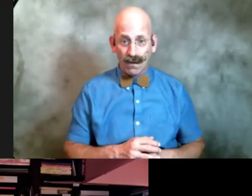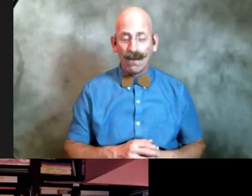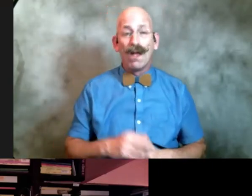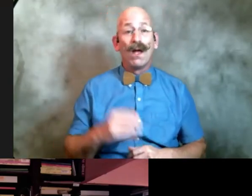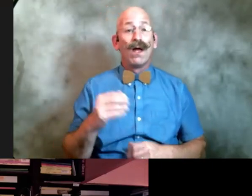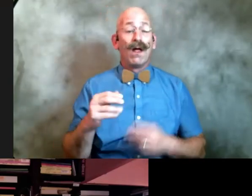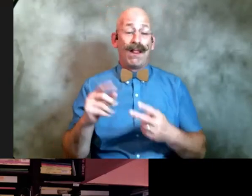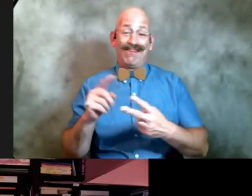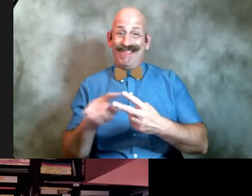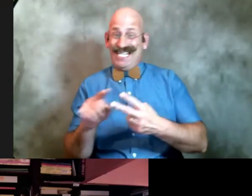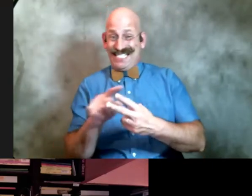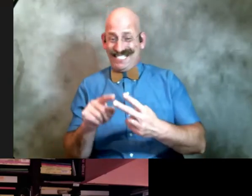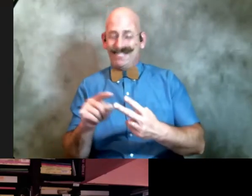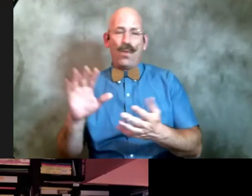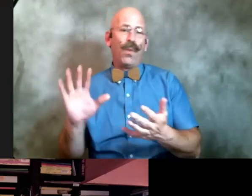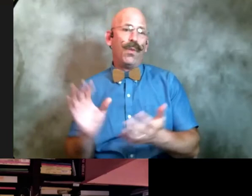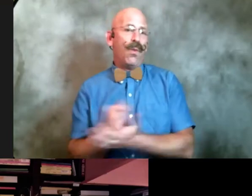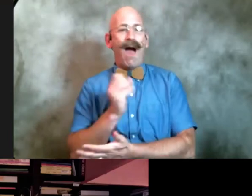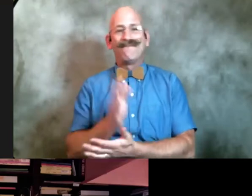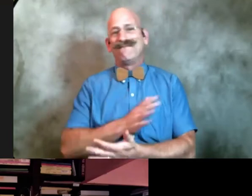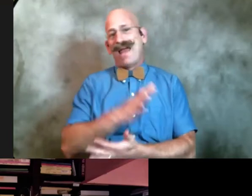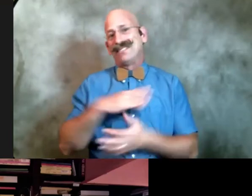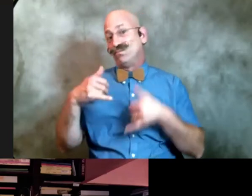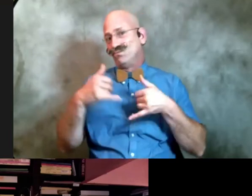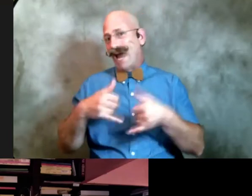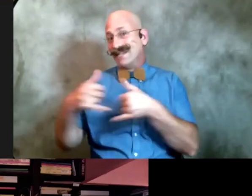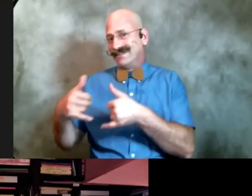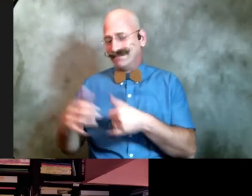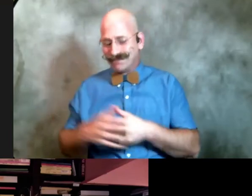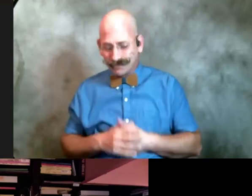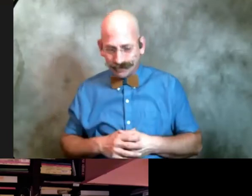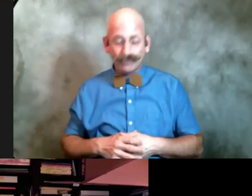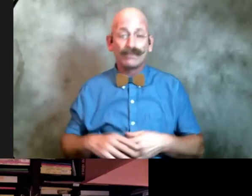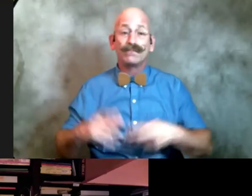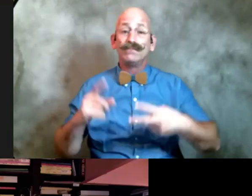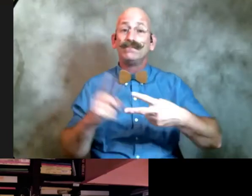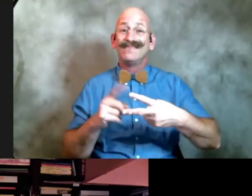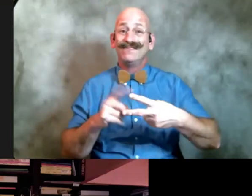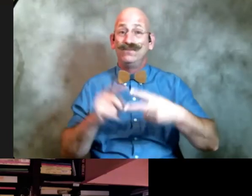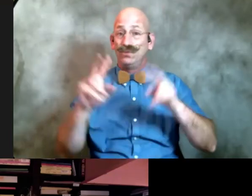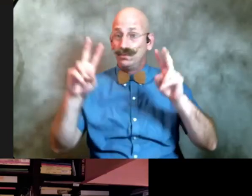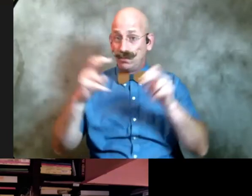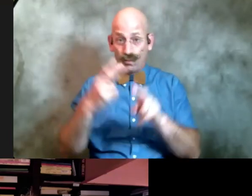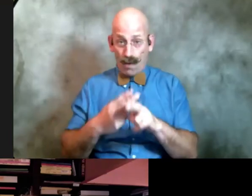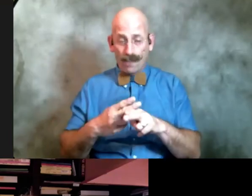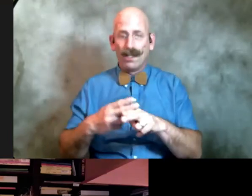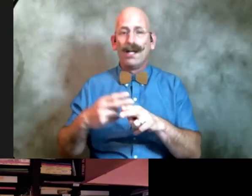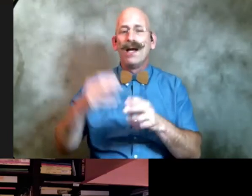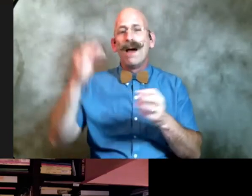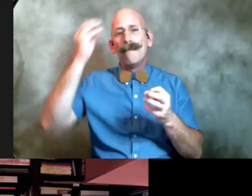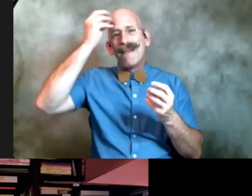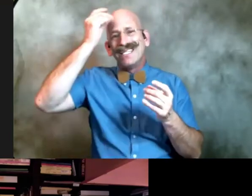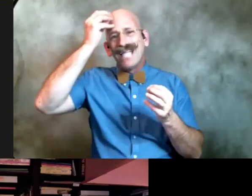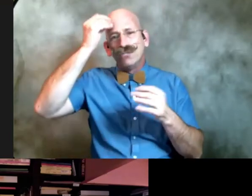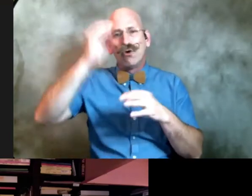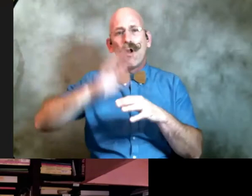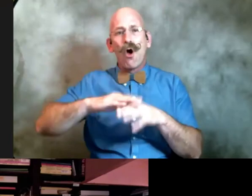prize um and the first one is called a meditation on purgatory